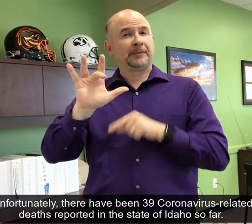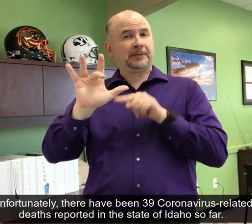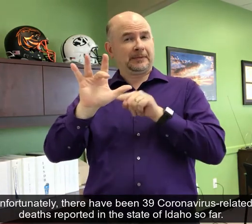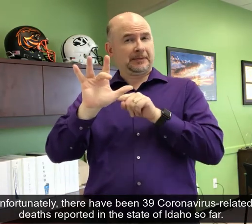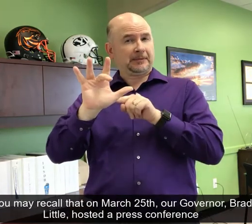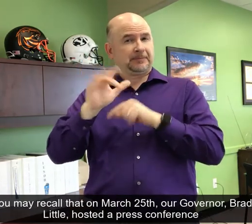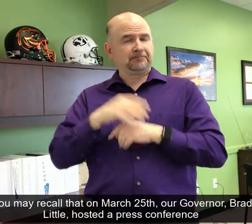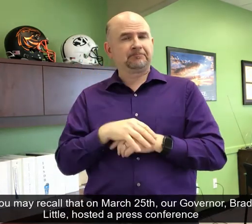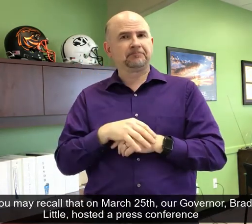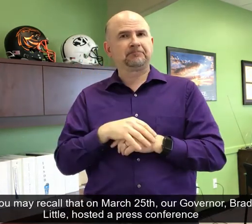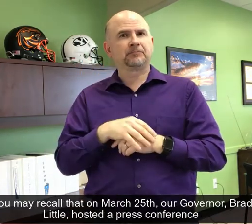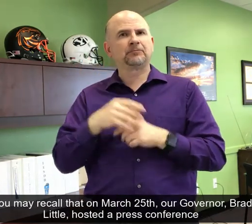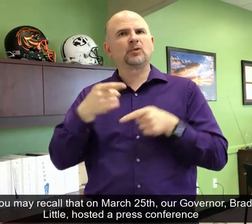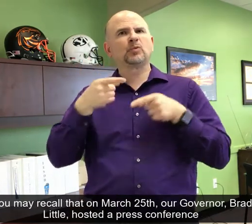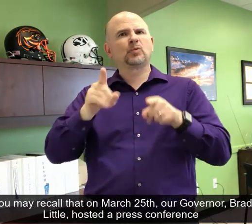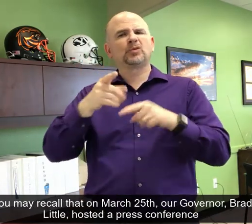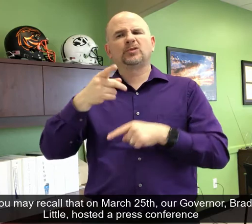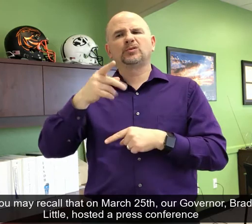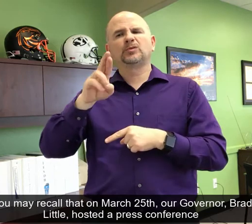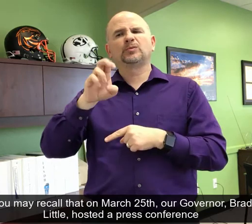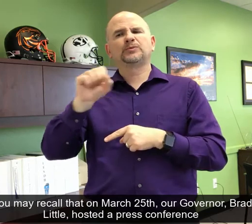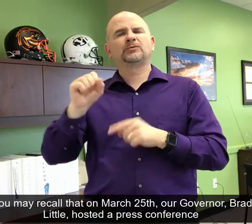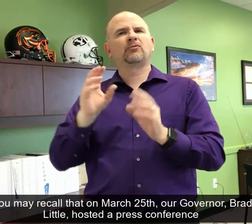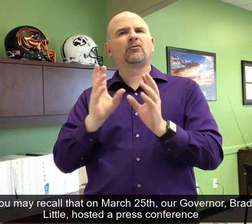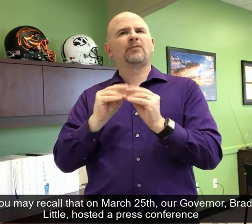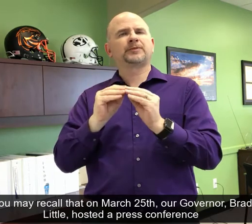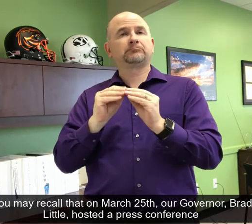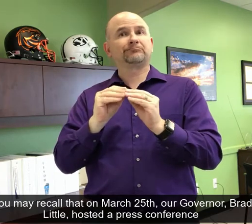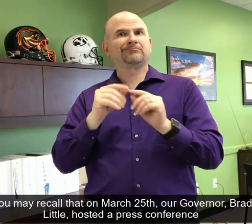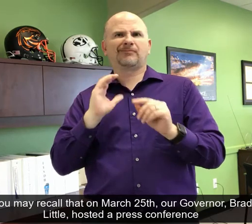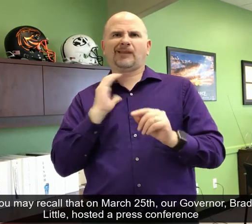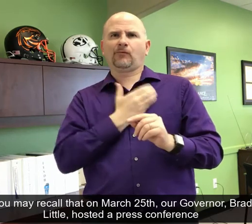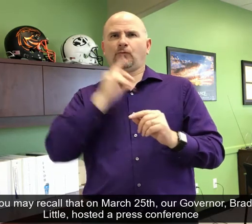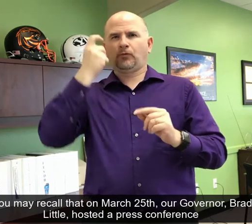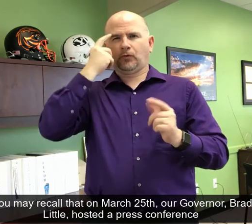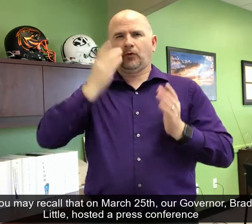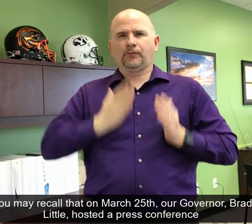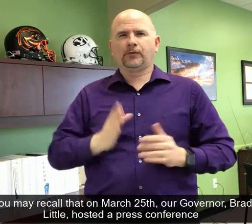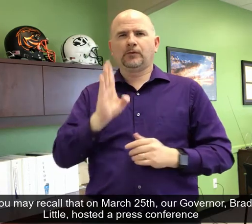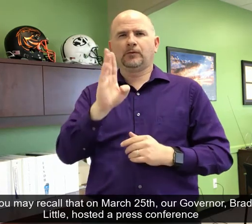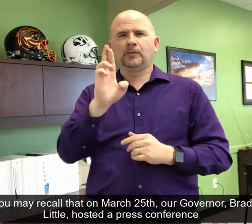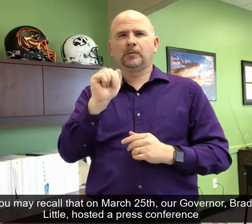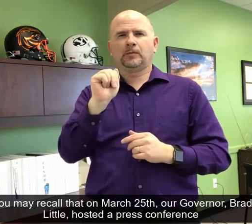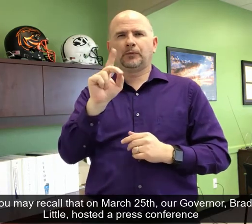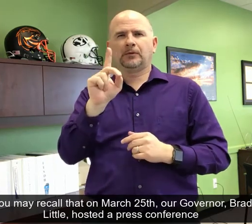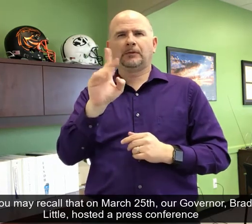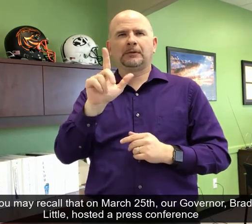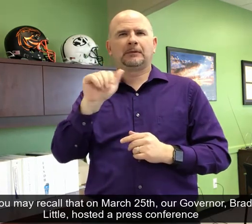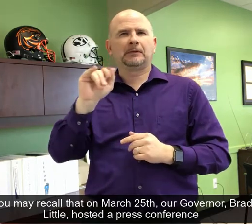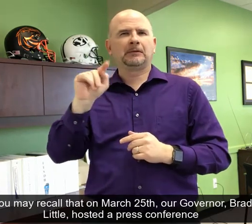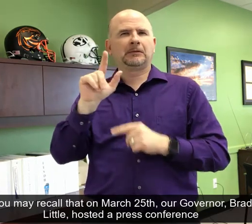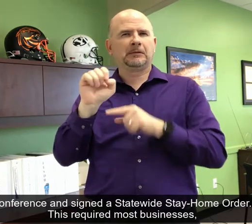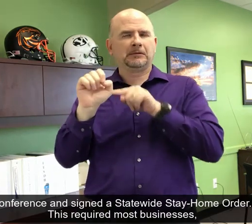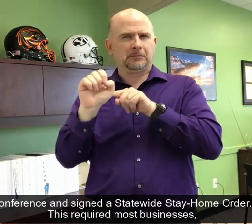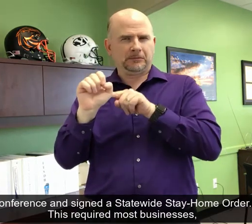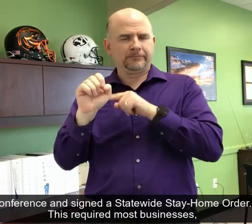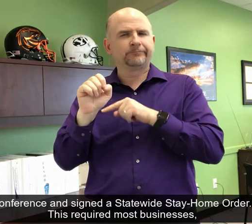You may recall that on March 25, our governor, Brad Little, hosted a press conference and signed a